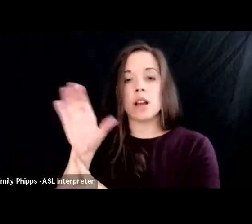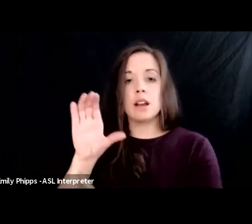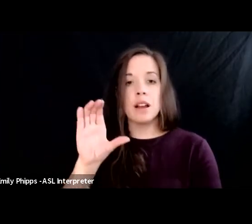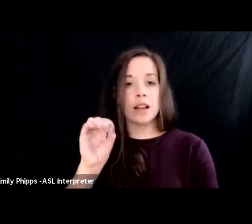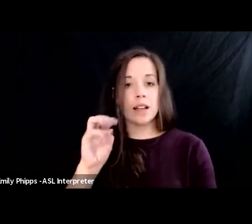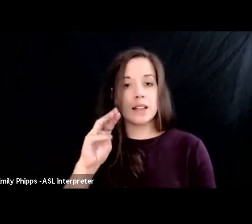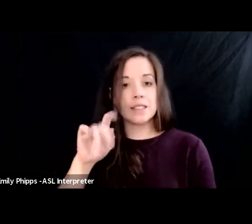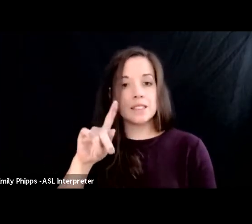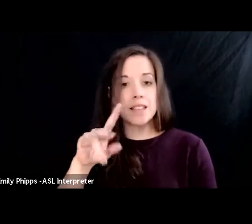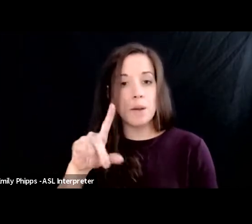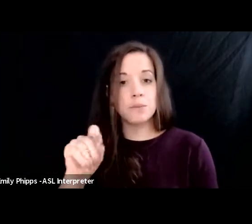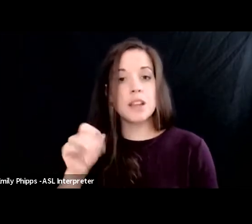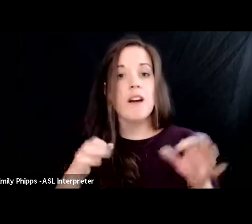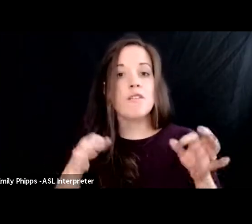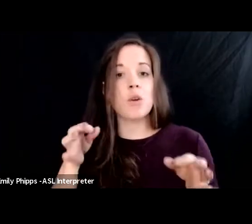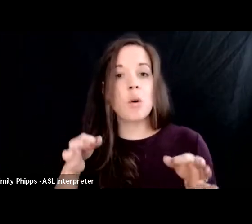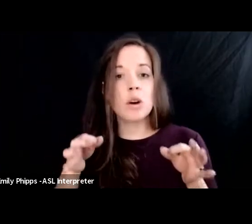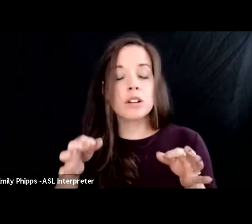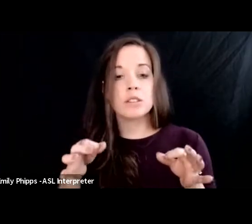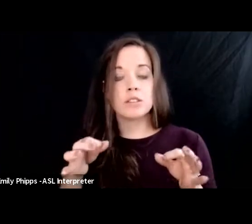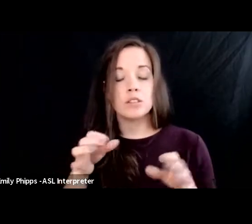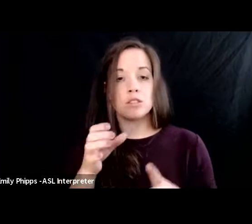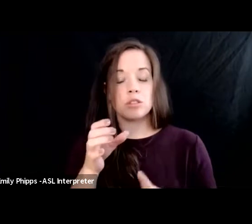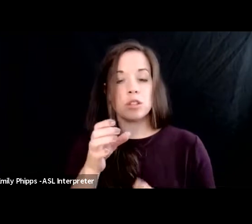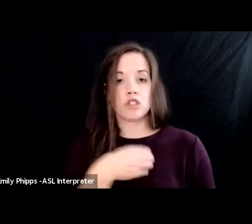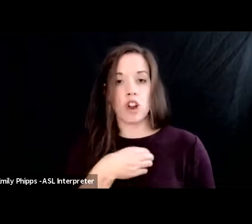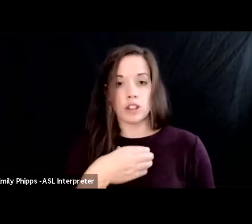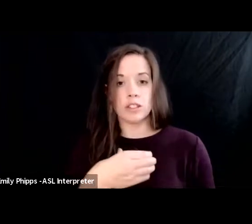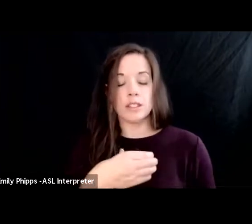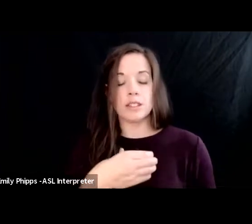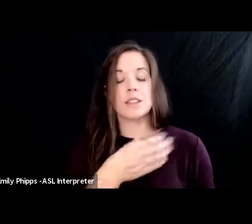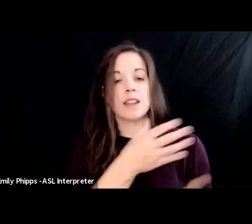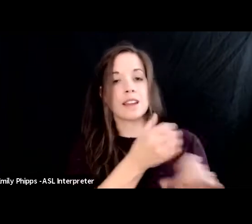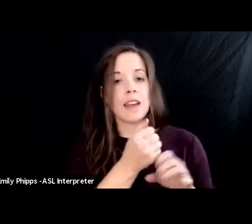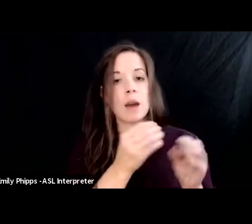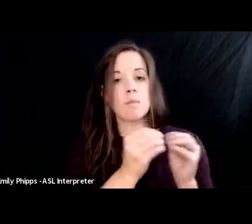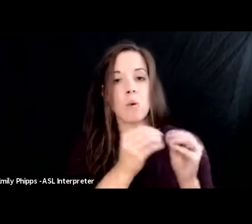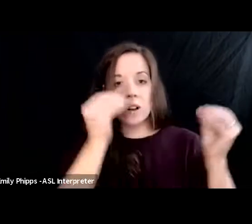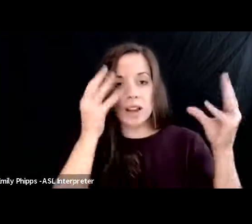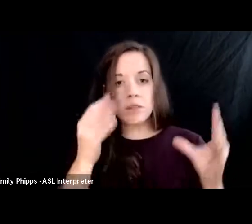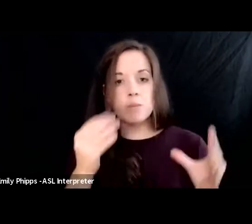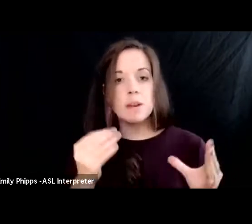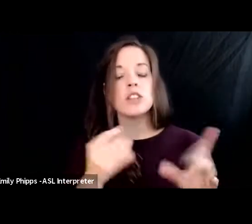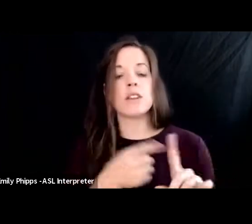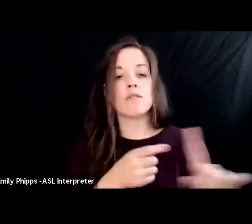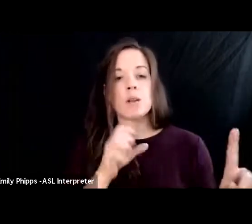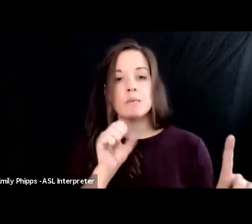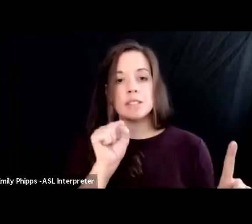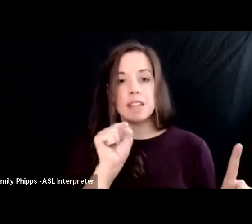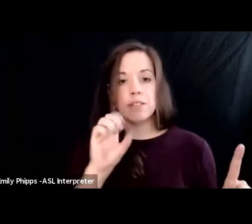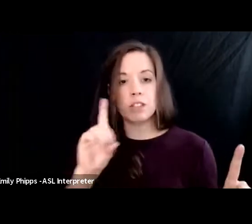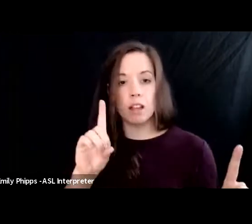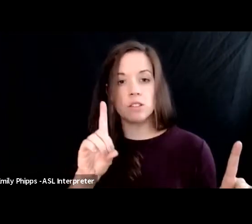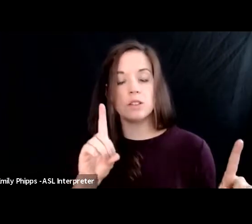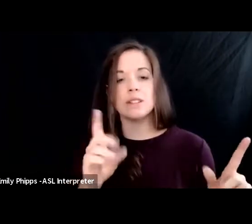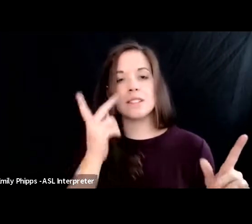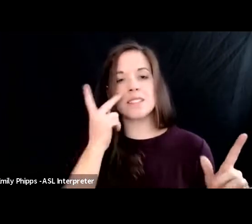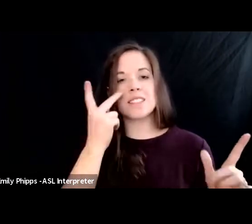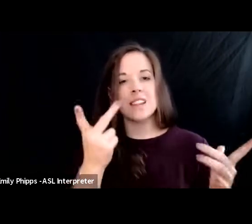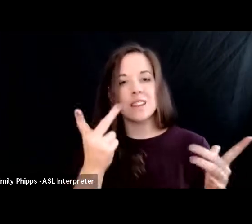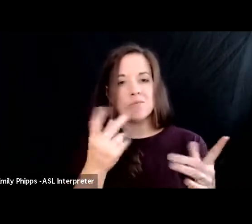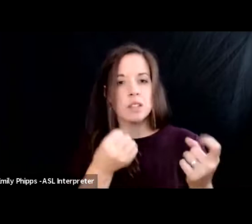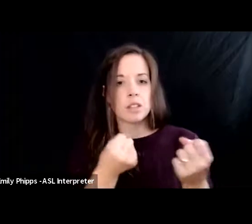so that they could get more information from stephen donzinger about who he was working with to enforce that ecuadorian judgment